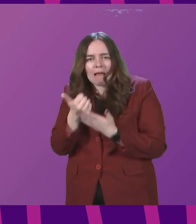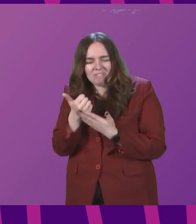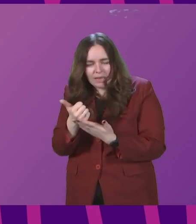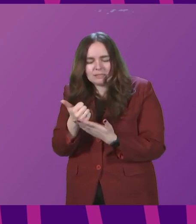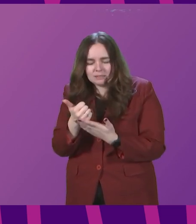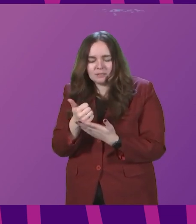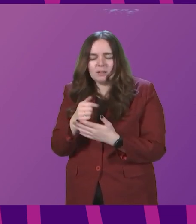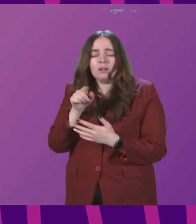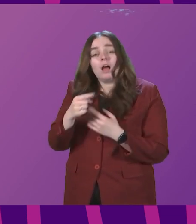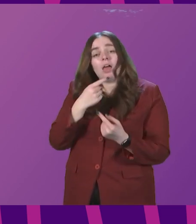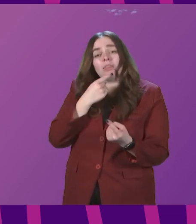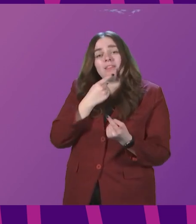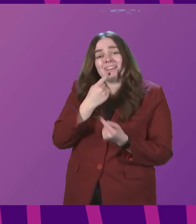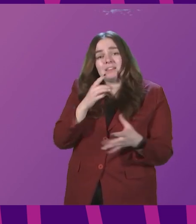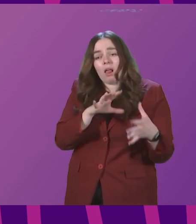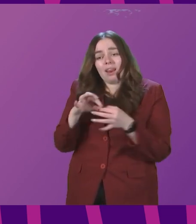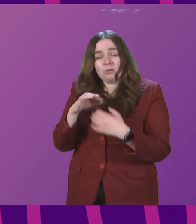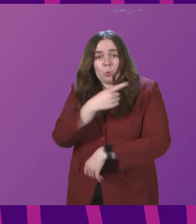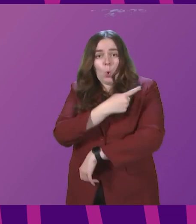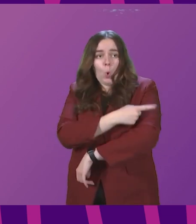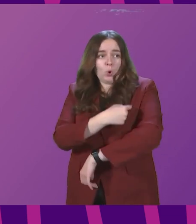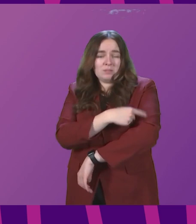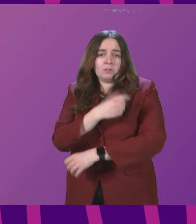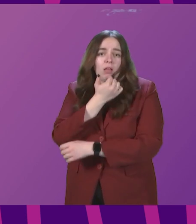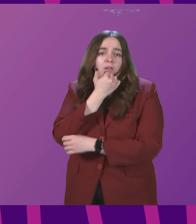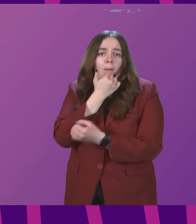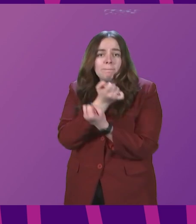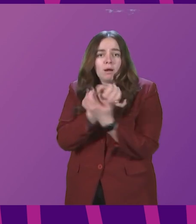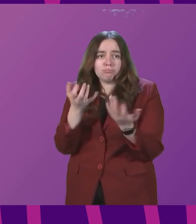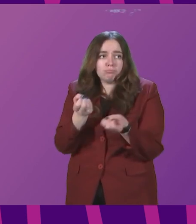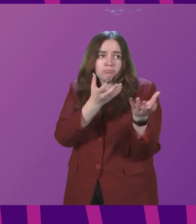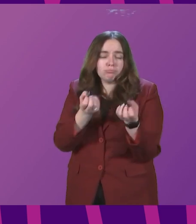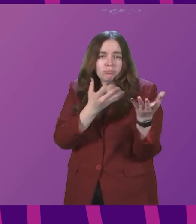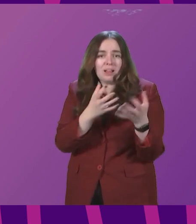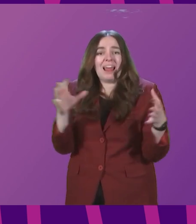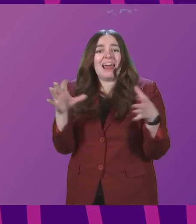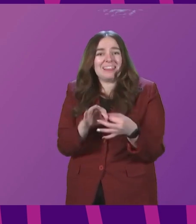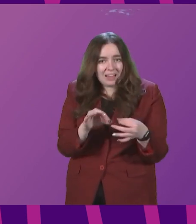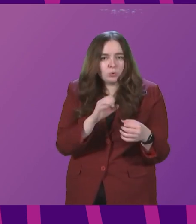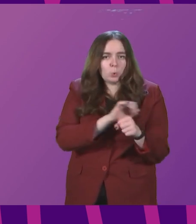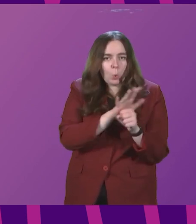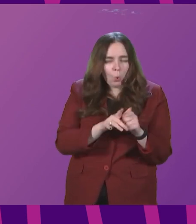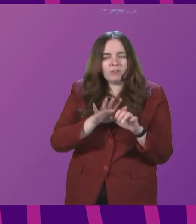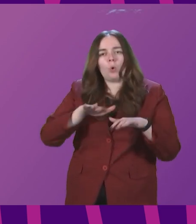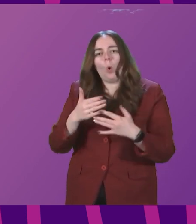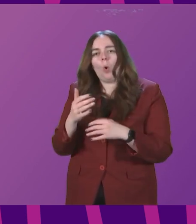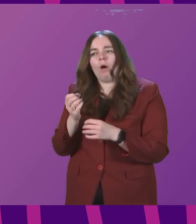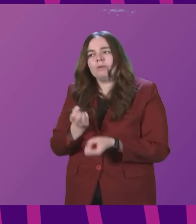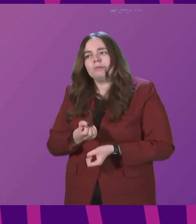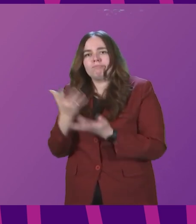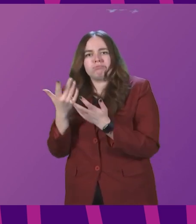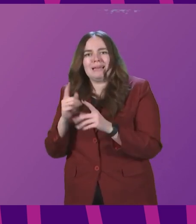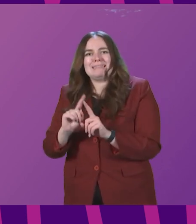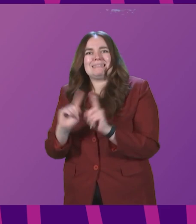the data around hospitalisation, those in hospital because of COVID versus those in hospital with COVID, but for another